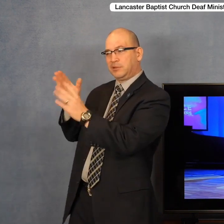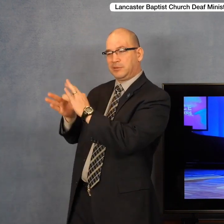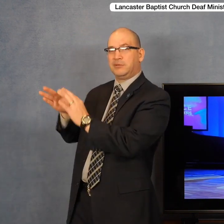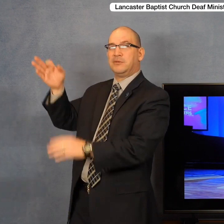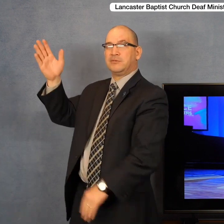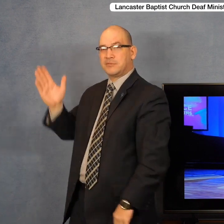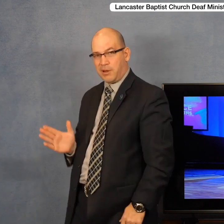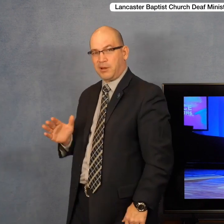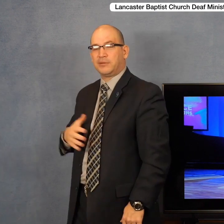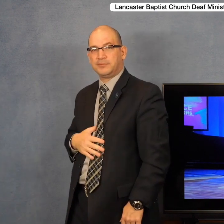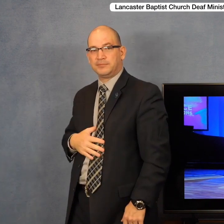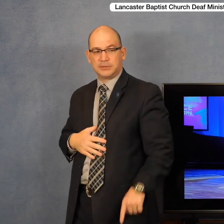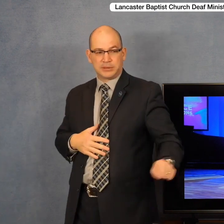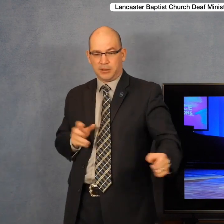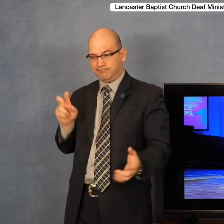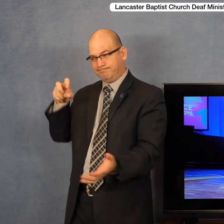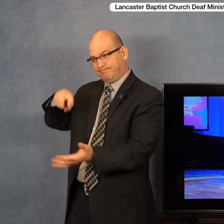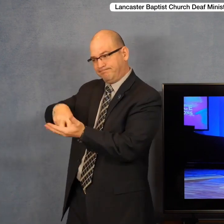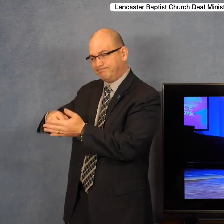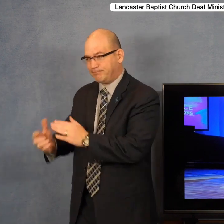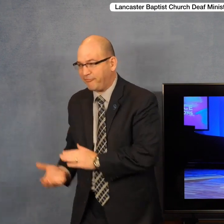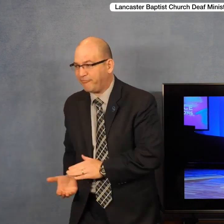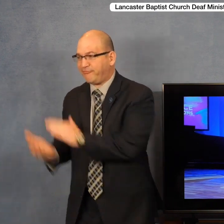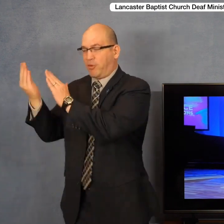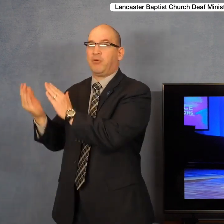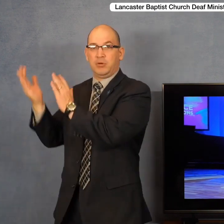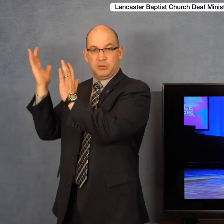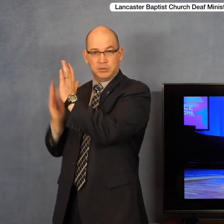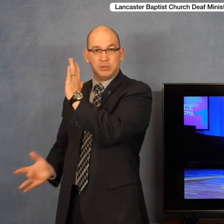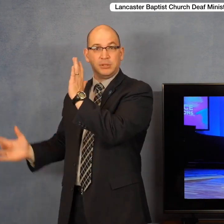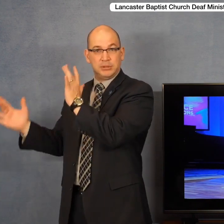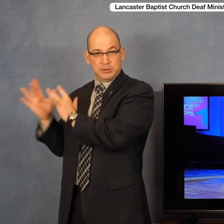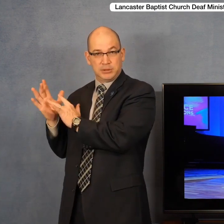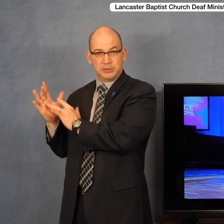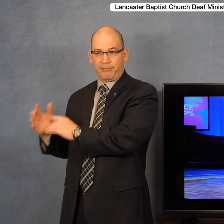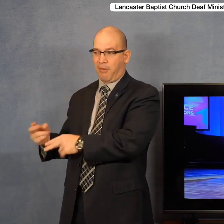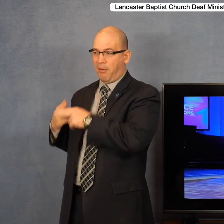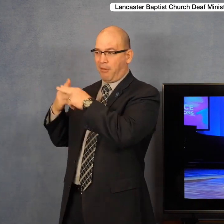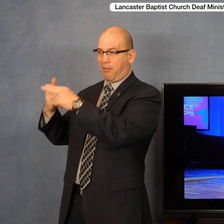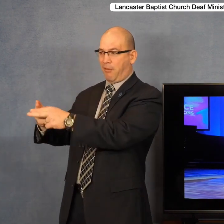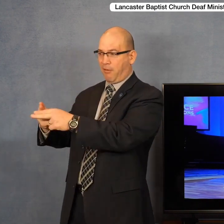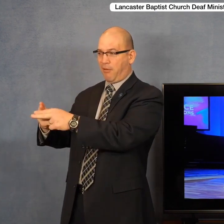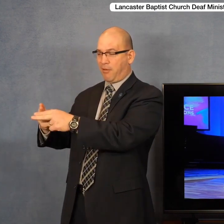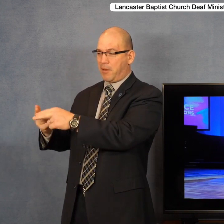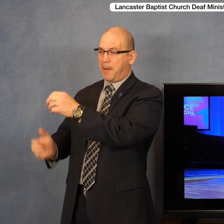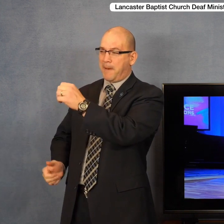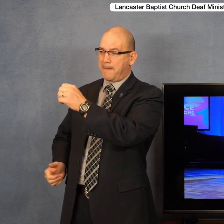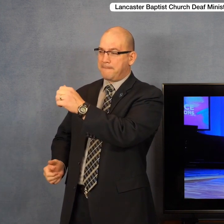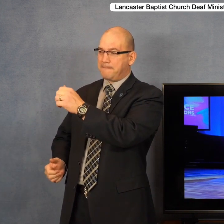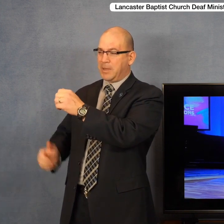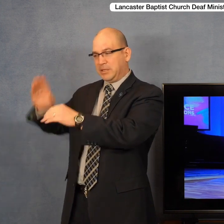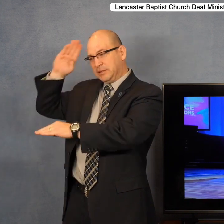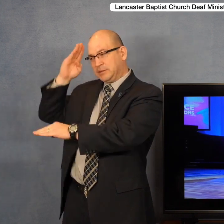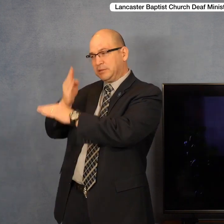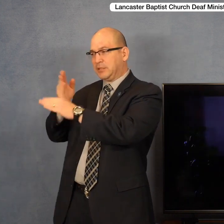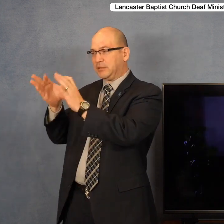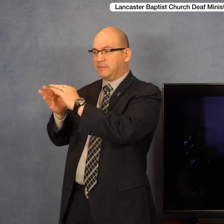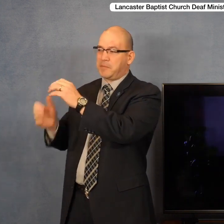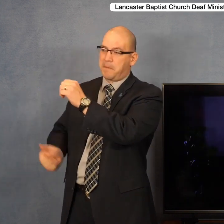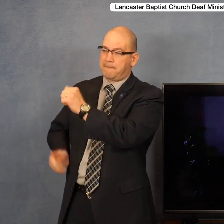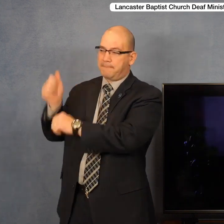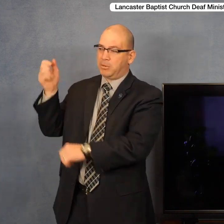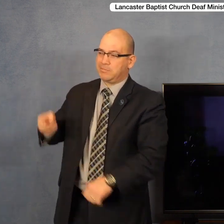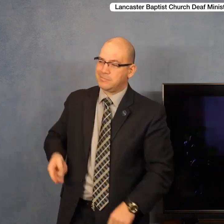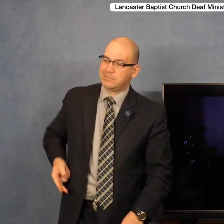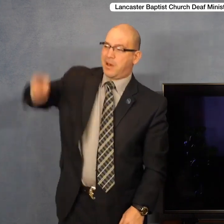the Bible says that they fell down before him, and they refer to him as being the one of the Most High. You see, I